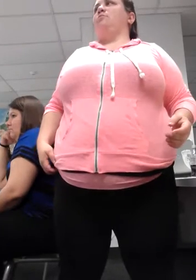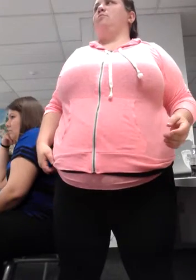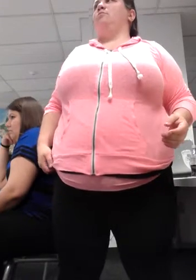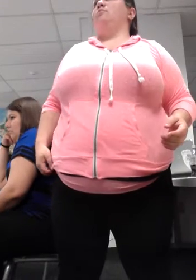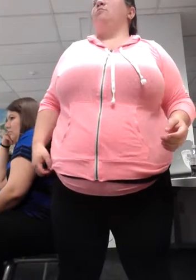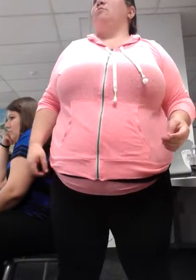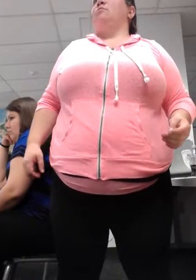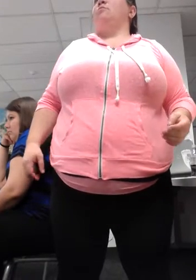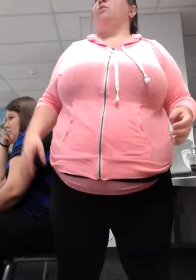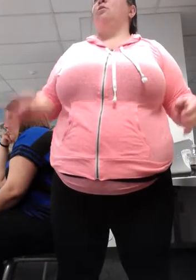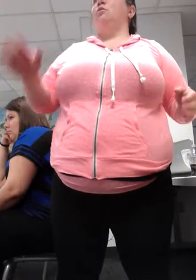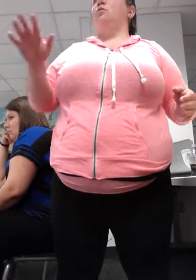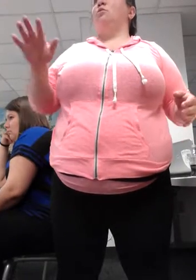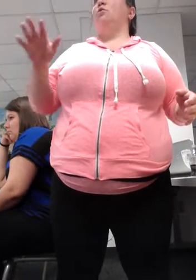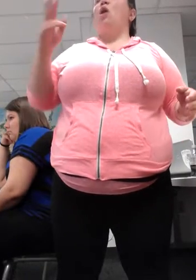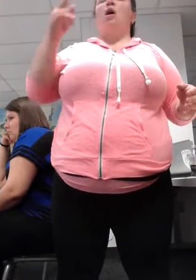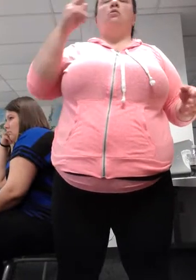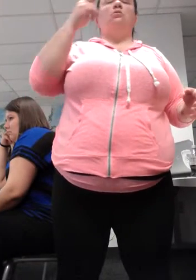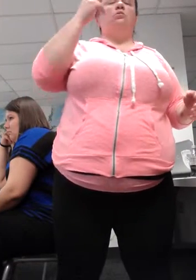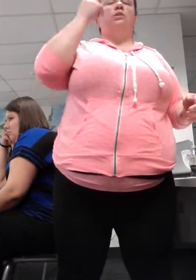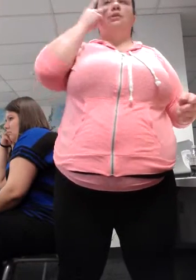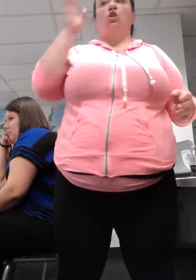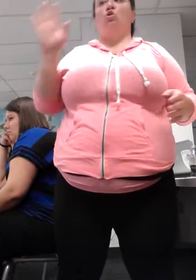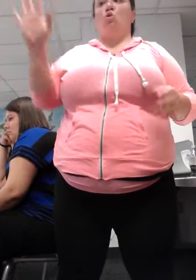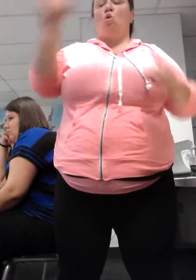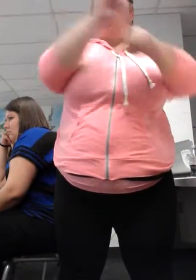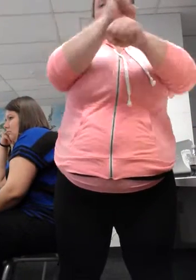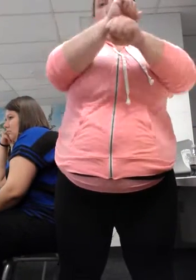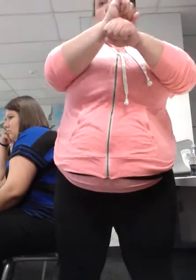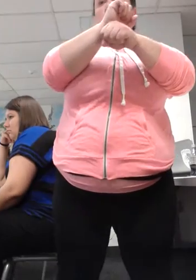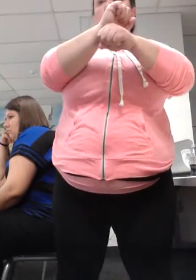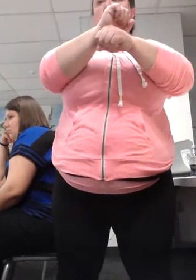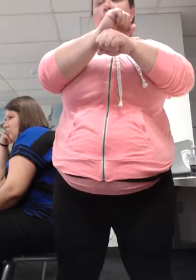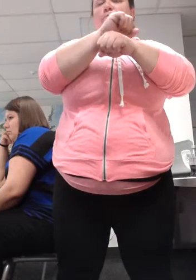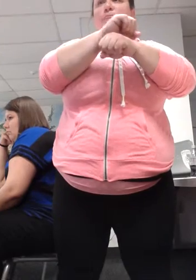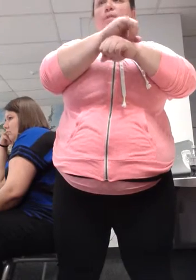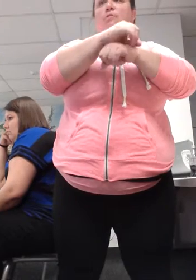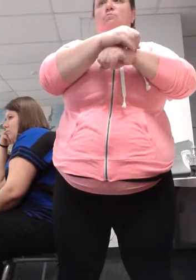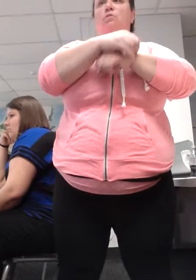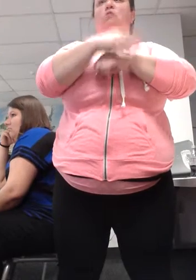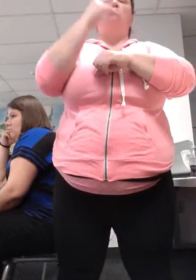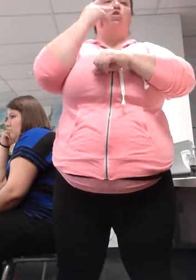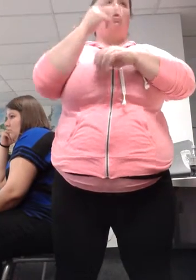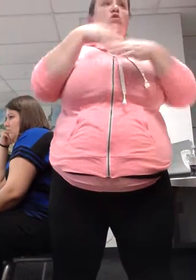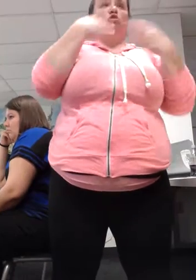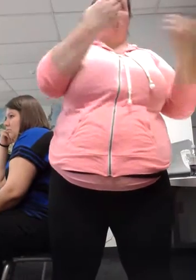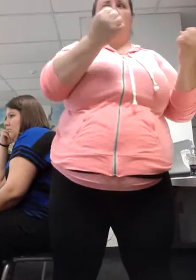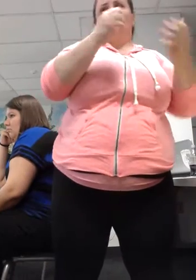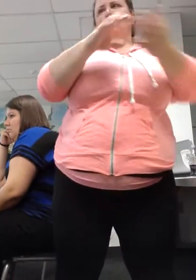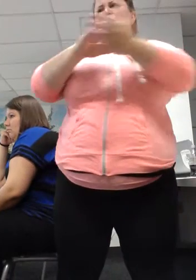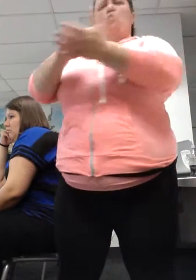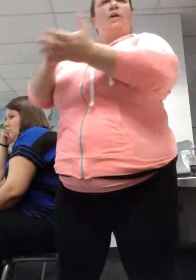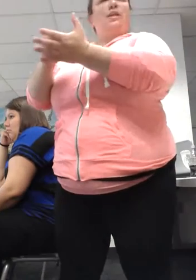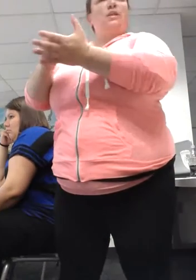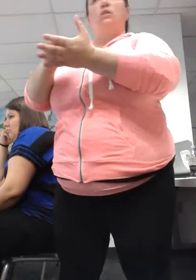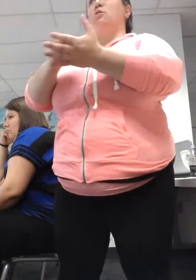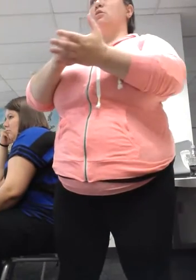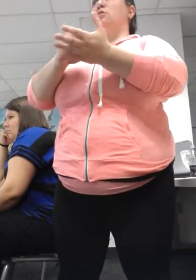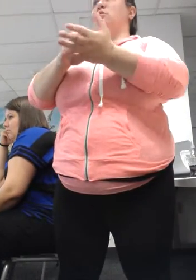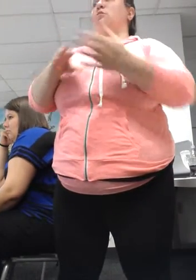you're learning how to analyze it and identify your own strengths and weaknesses. Okay? It doesn't have to be on this form. You can type it on